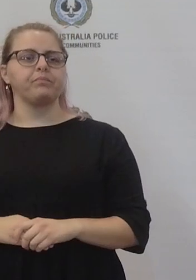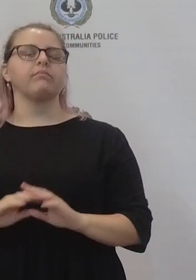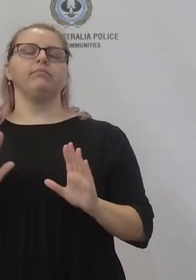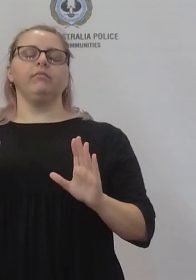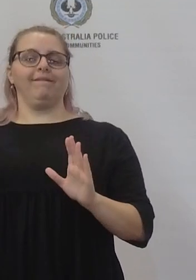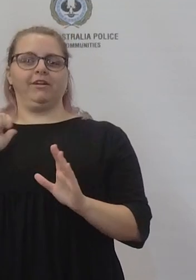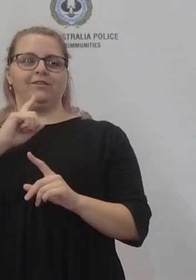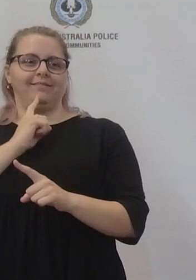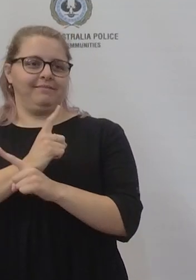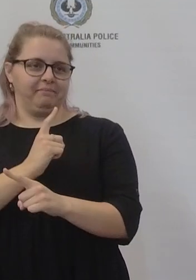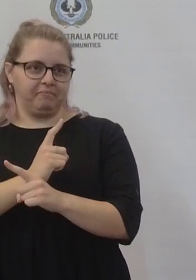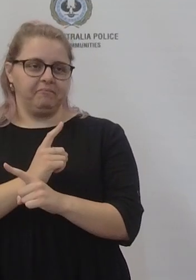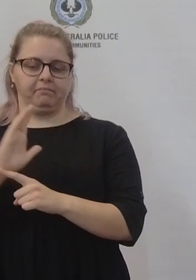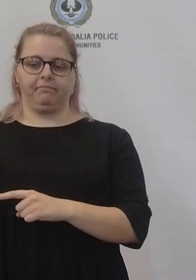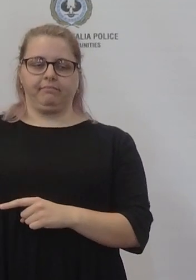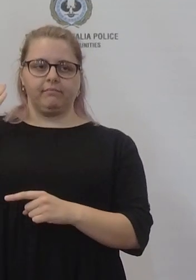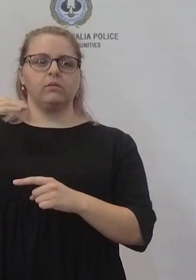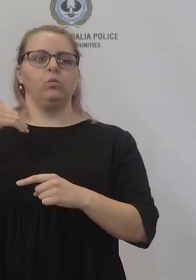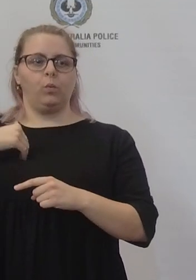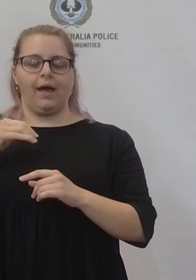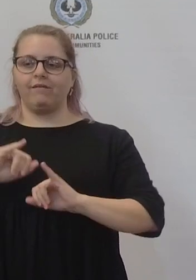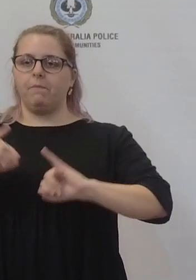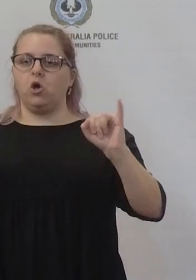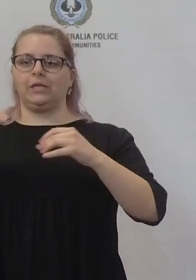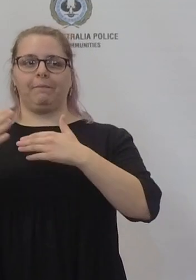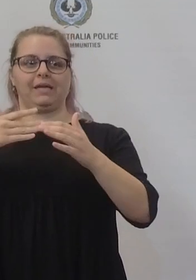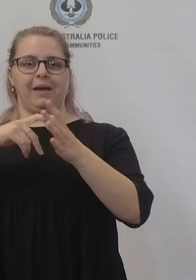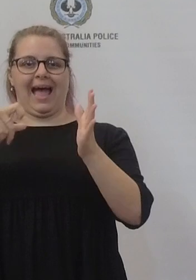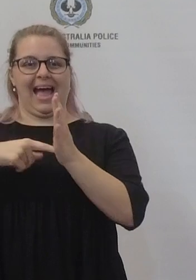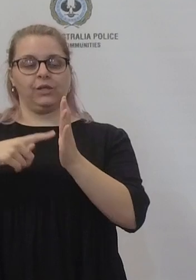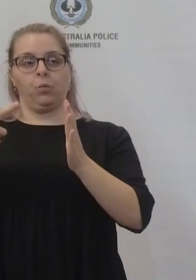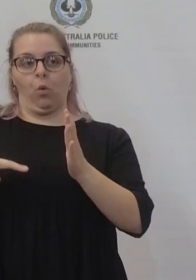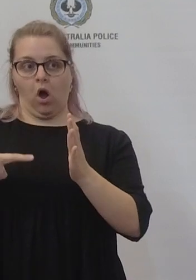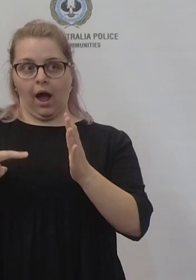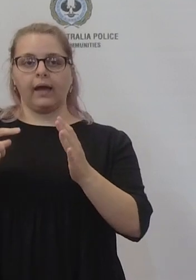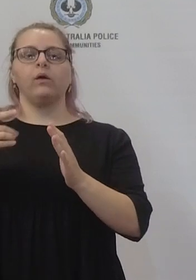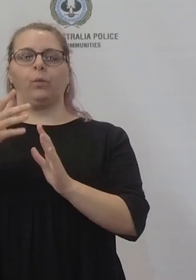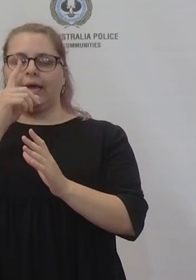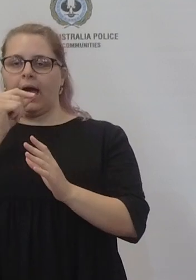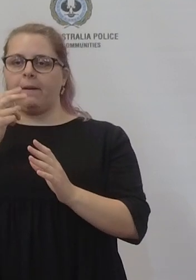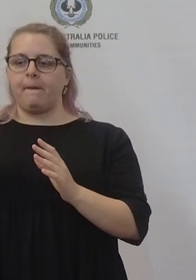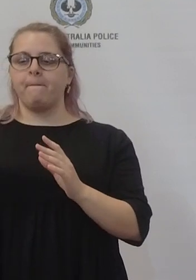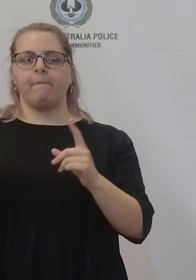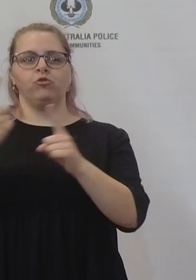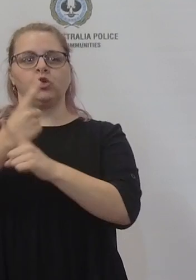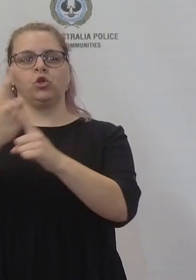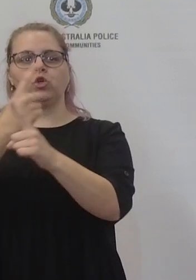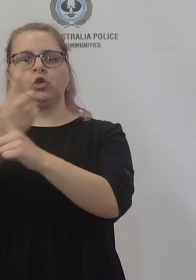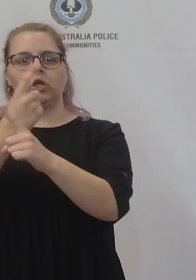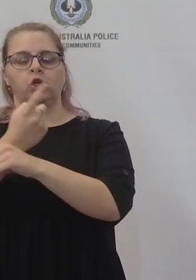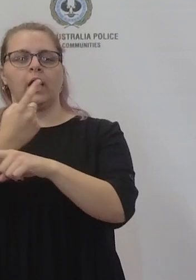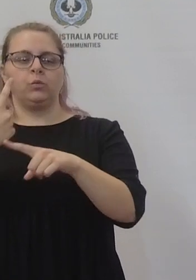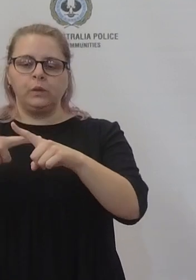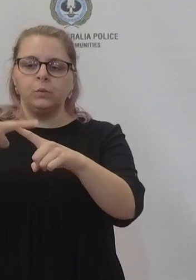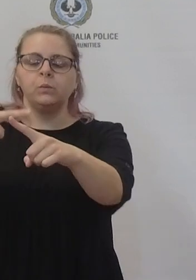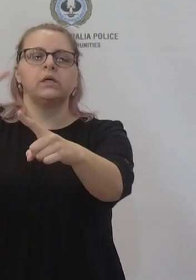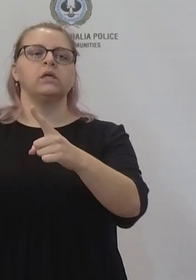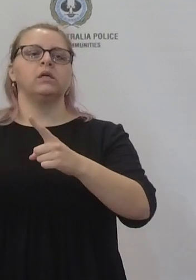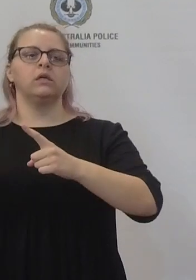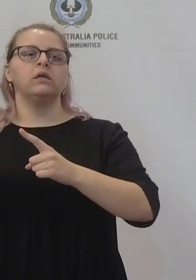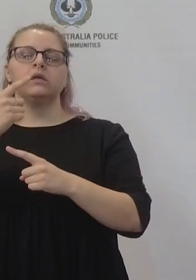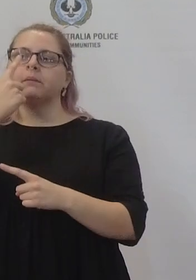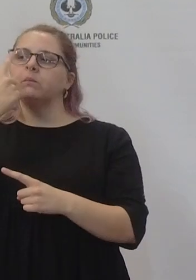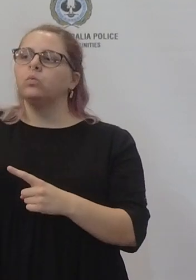under the Emergency Management Act was put in place so we could implement quick and effective changes that saw staff in critical